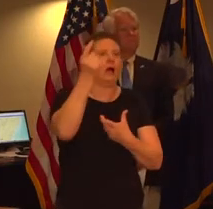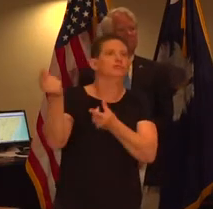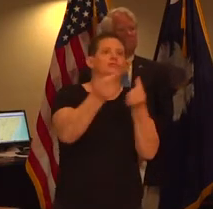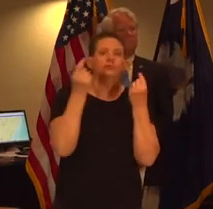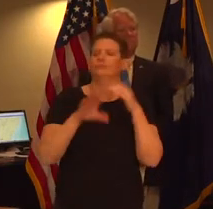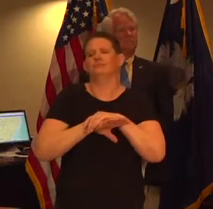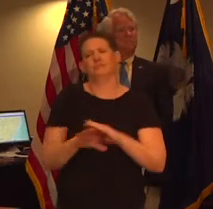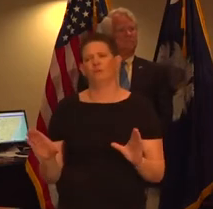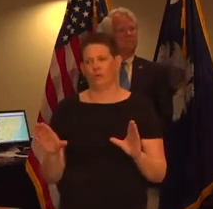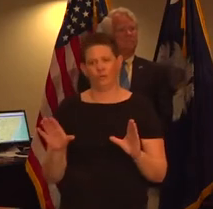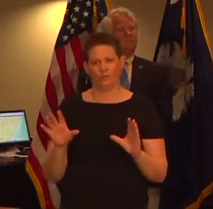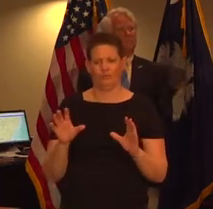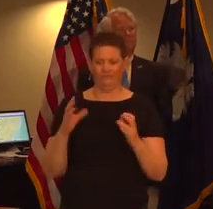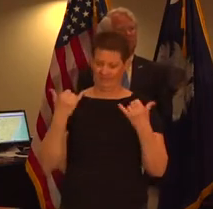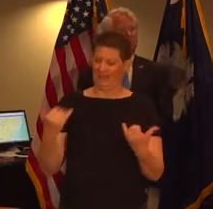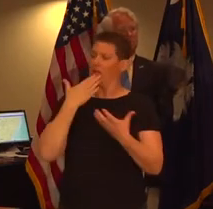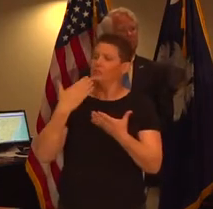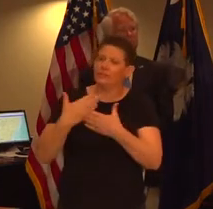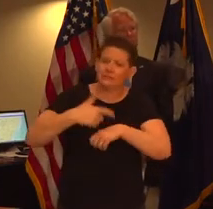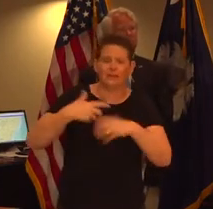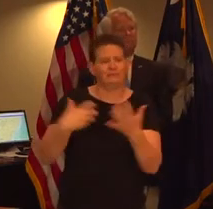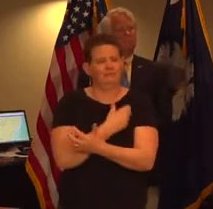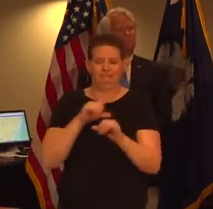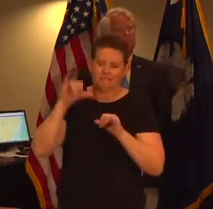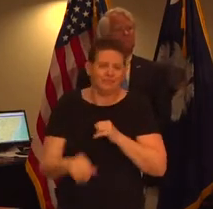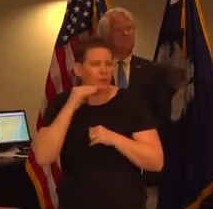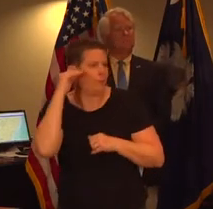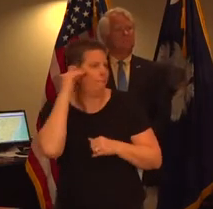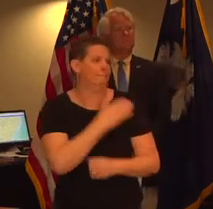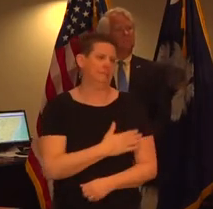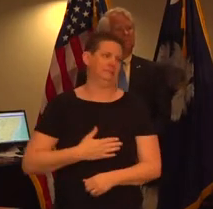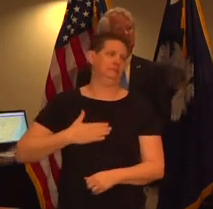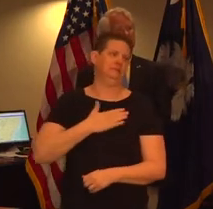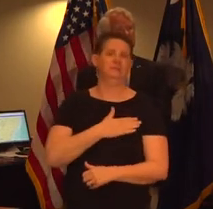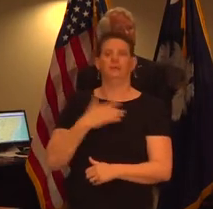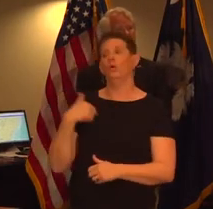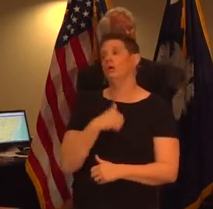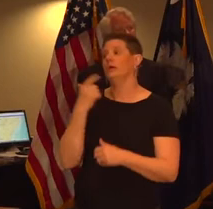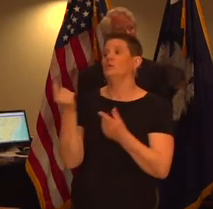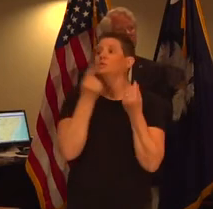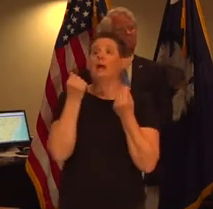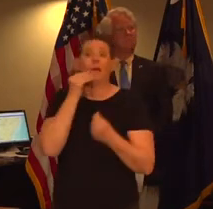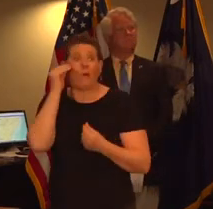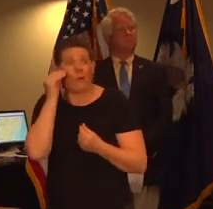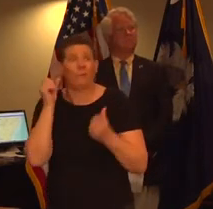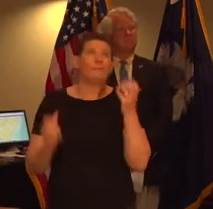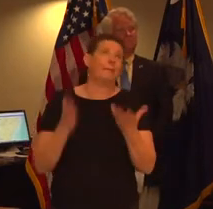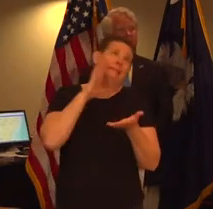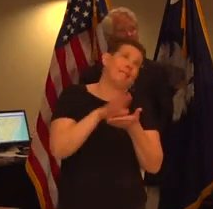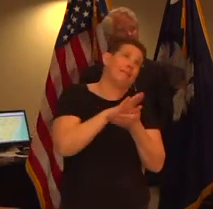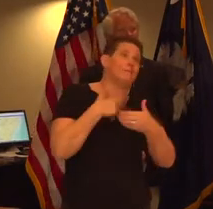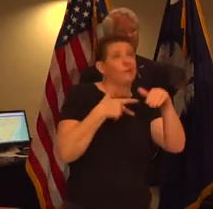then don't go out this is a good time to stay home there are a lot of things we all need to do it at home whether it's cleaning out the